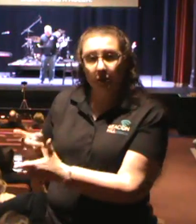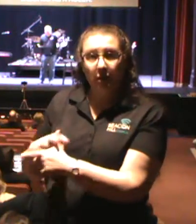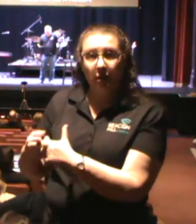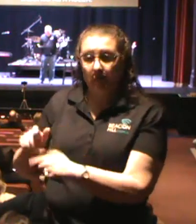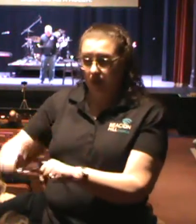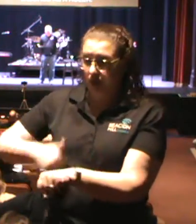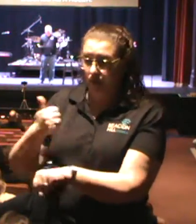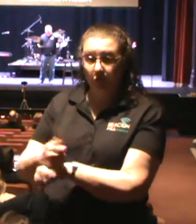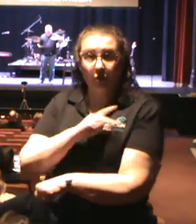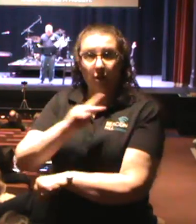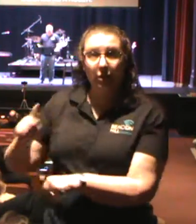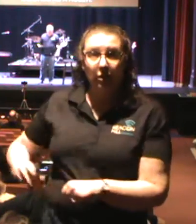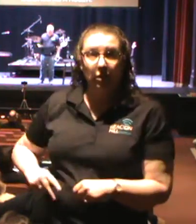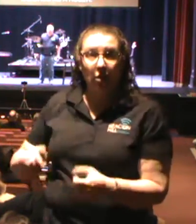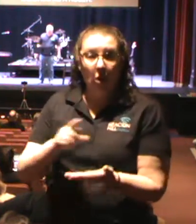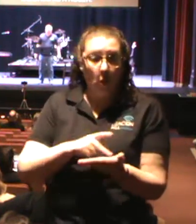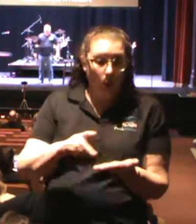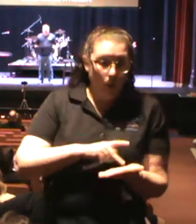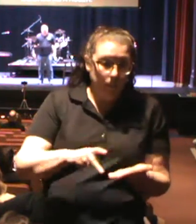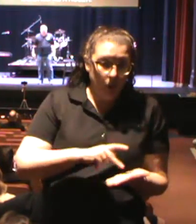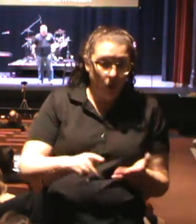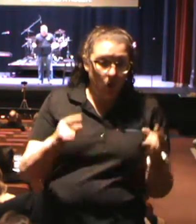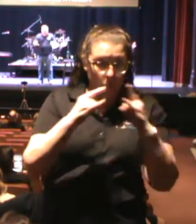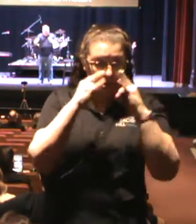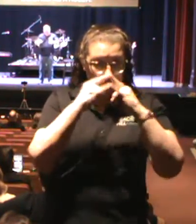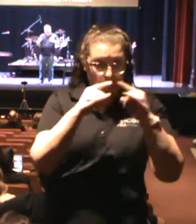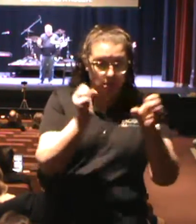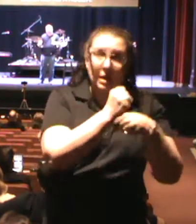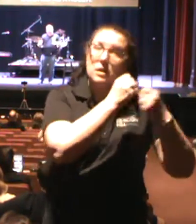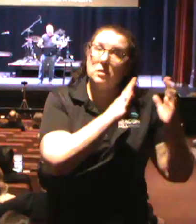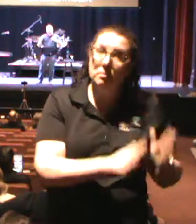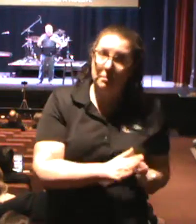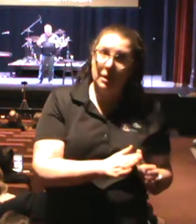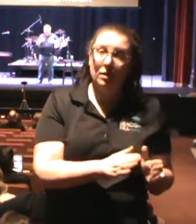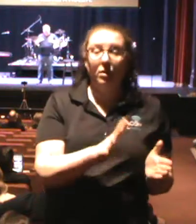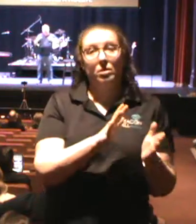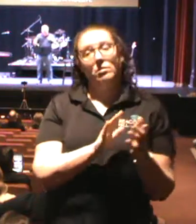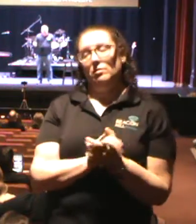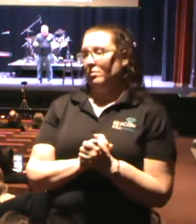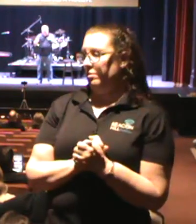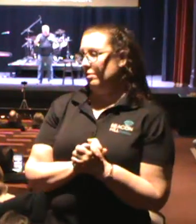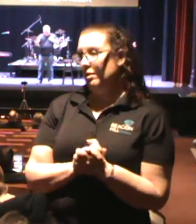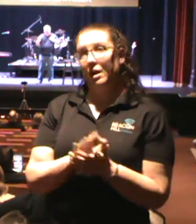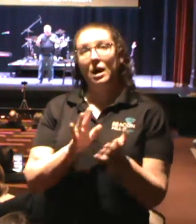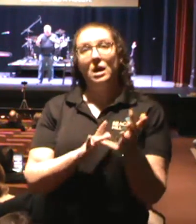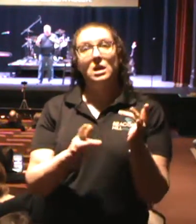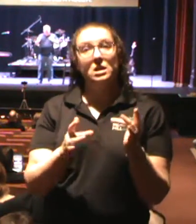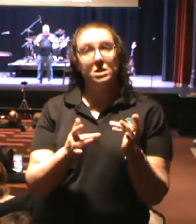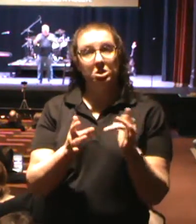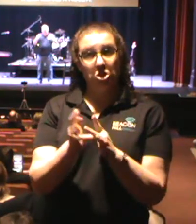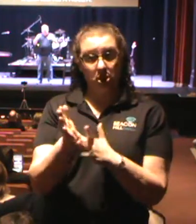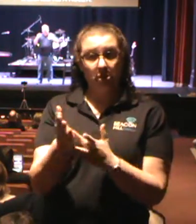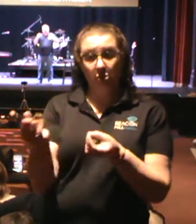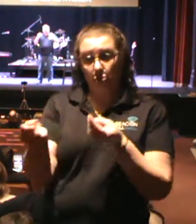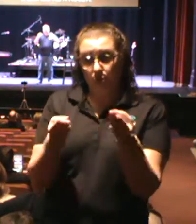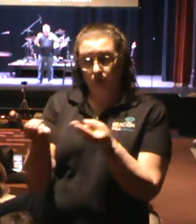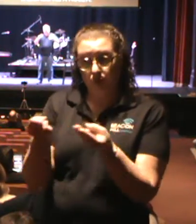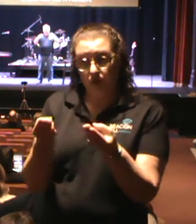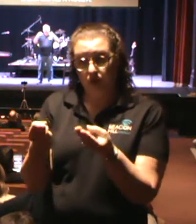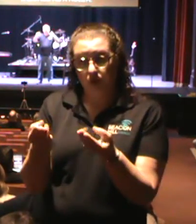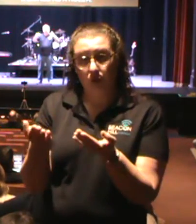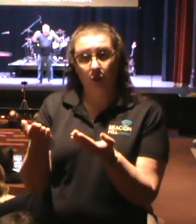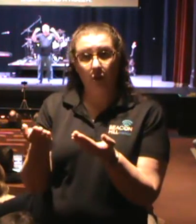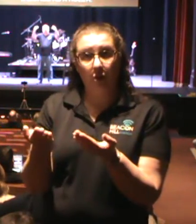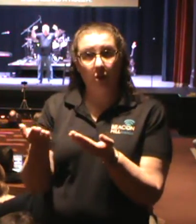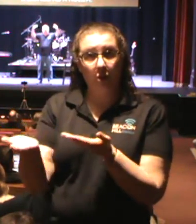was a servant and laborer of the ruler. The hope is that some of these men in this group that are being raised up today would